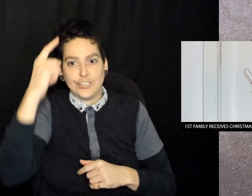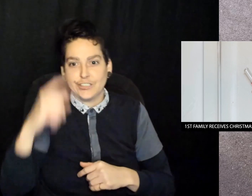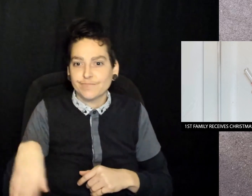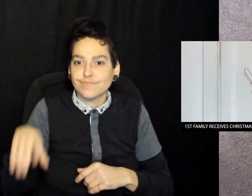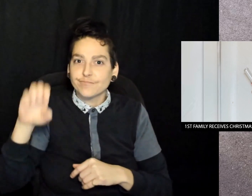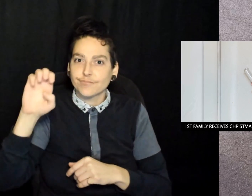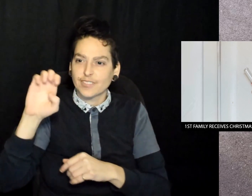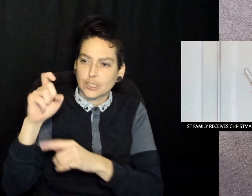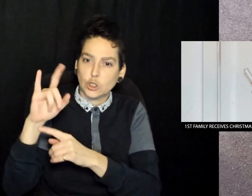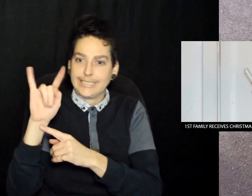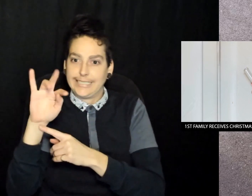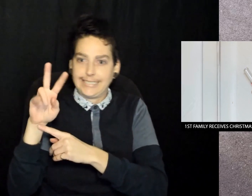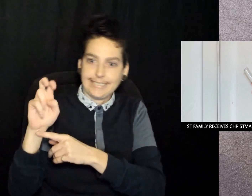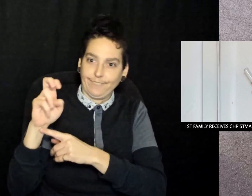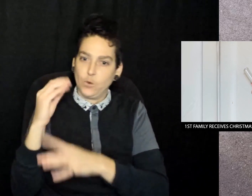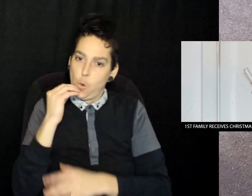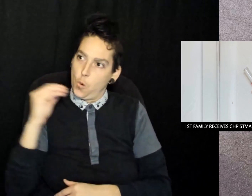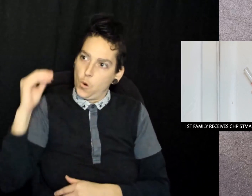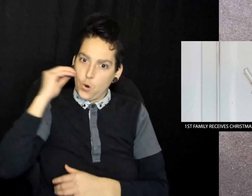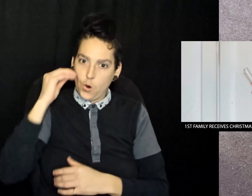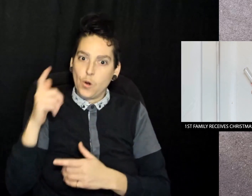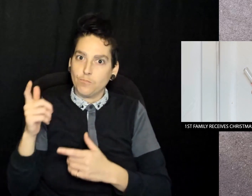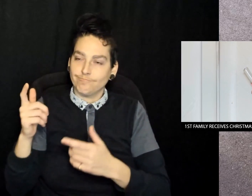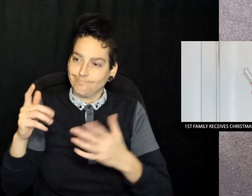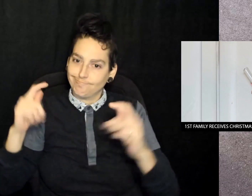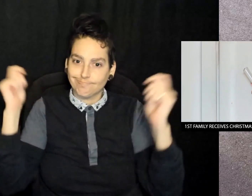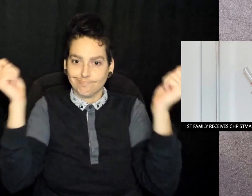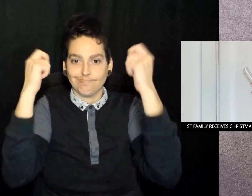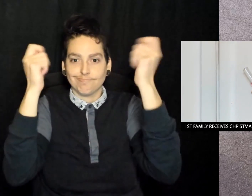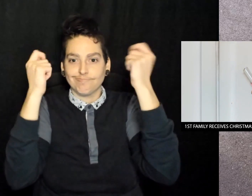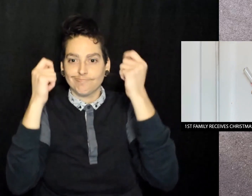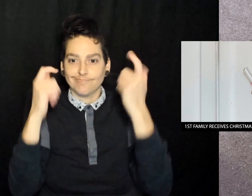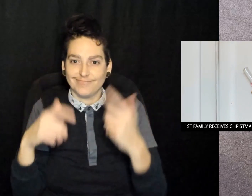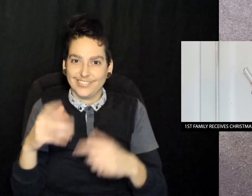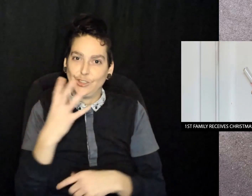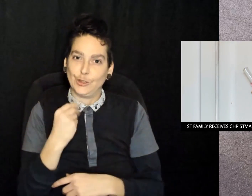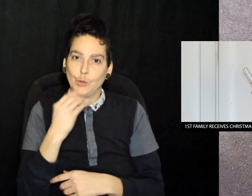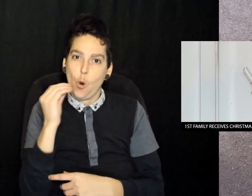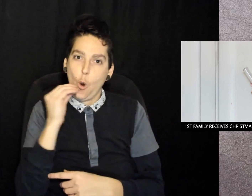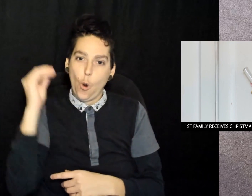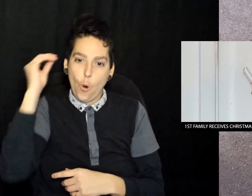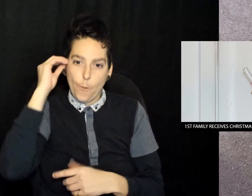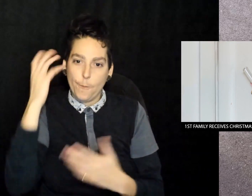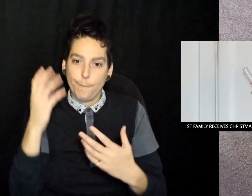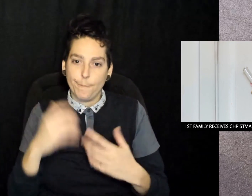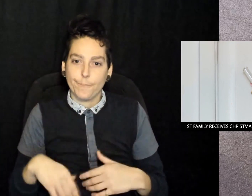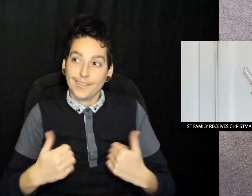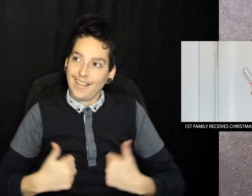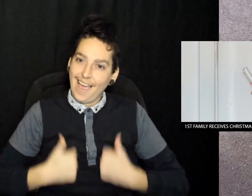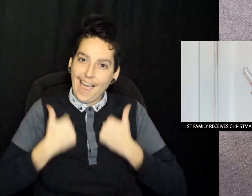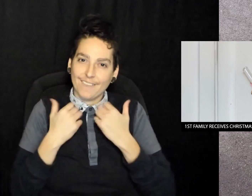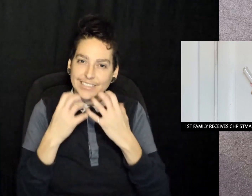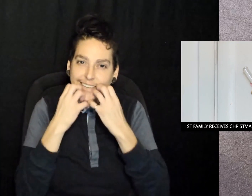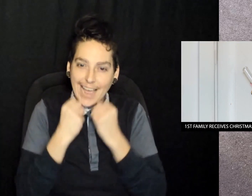And it marks the first time an executive home has carried the sign of sanctity of a Jewish home.